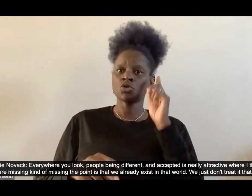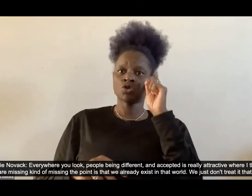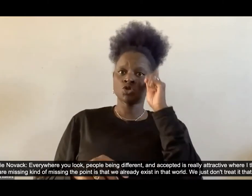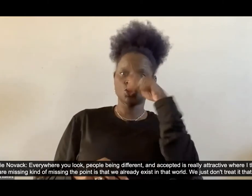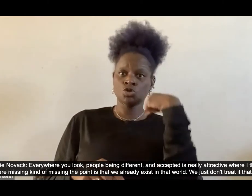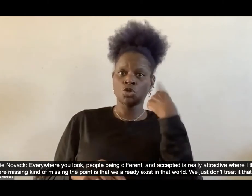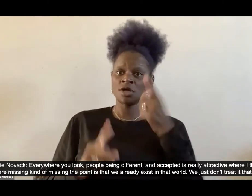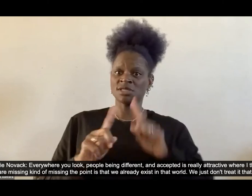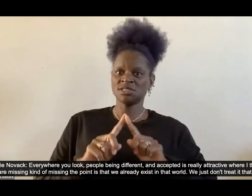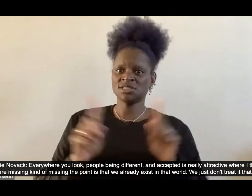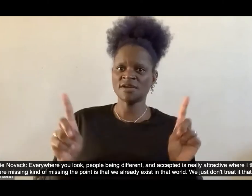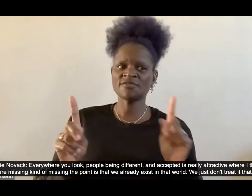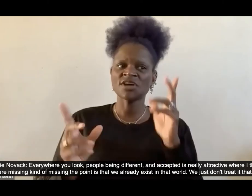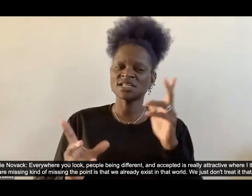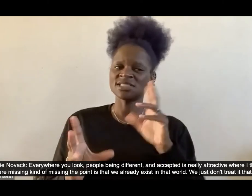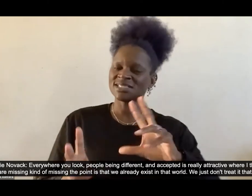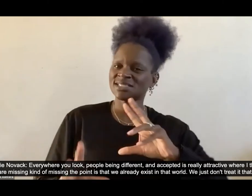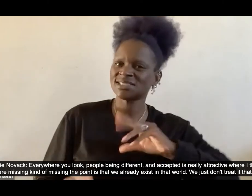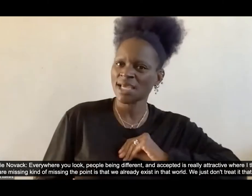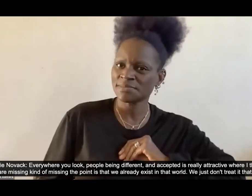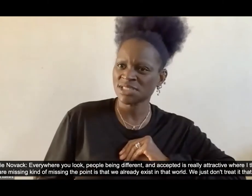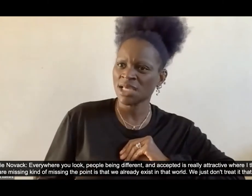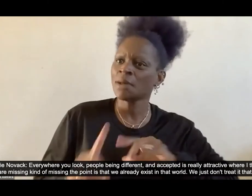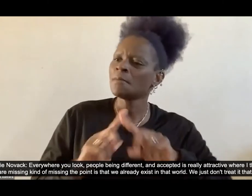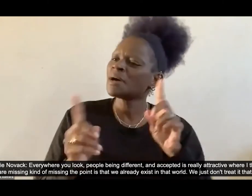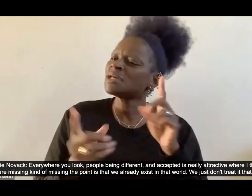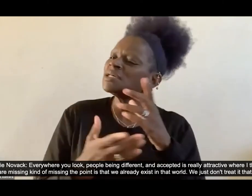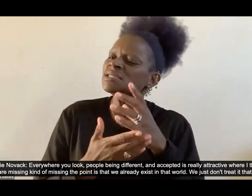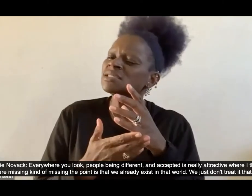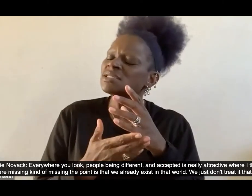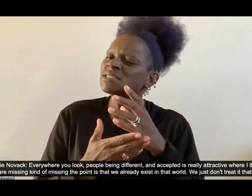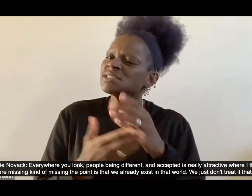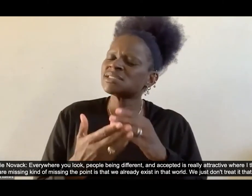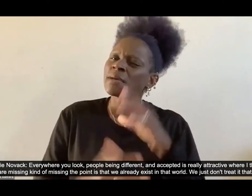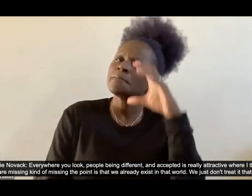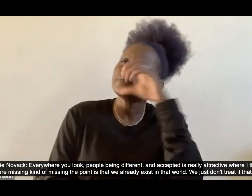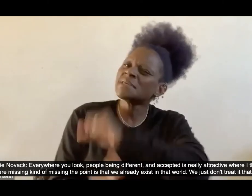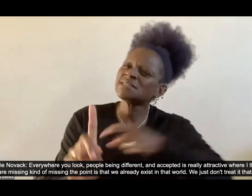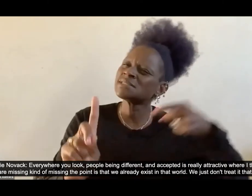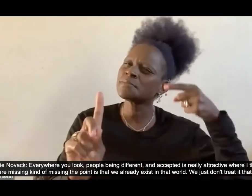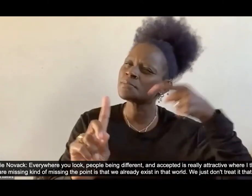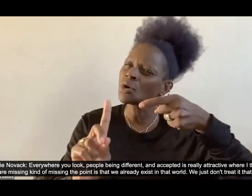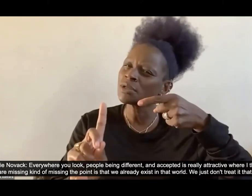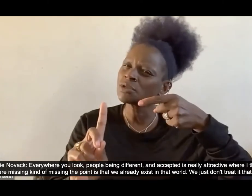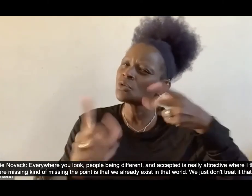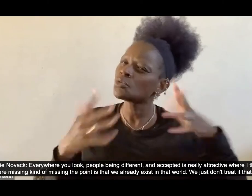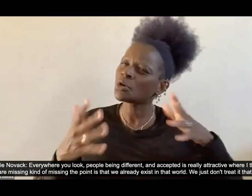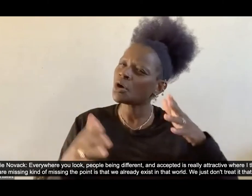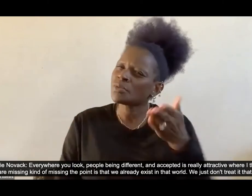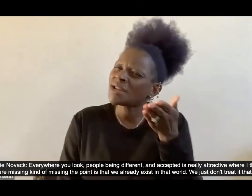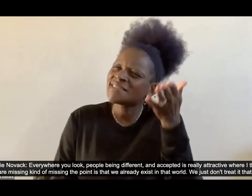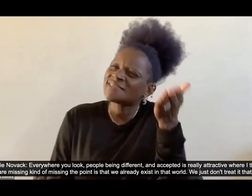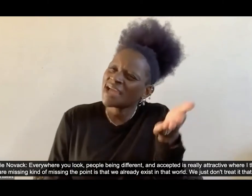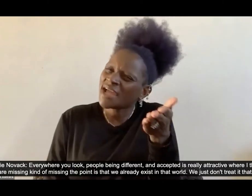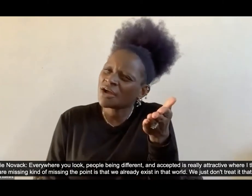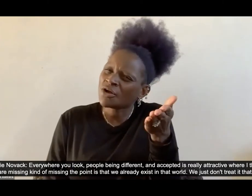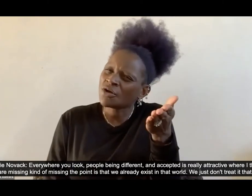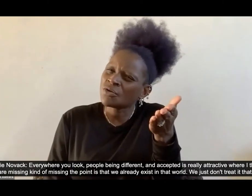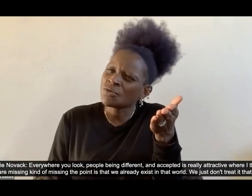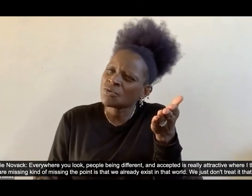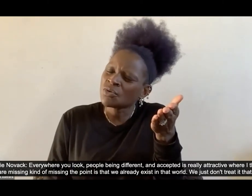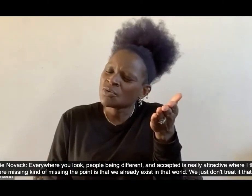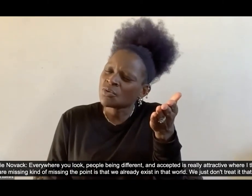um people like that are missing kind of missing the the point is that we already exist in that world we just don't treat it that way